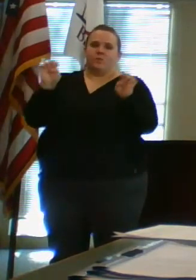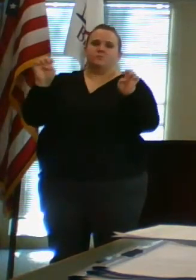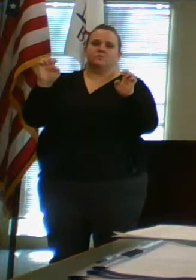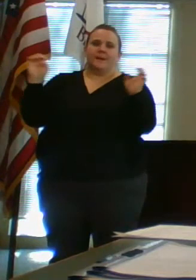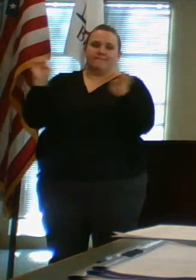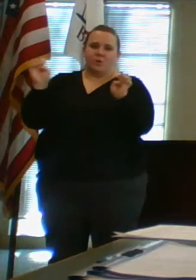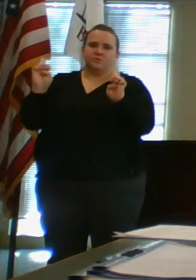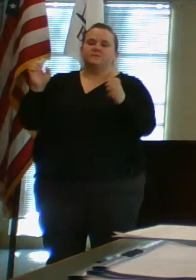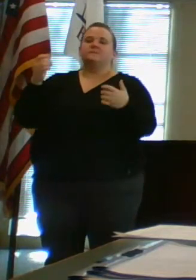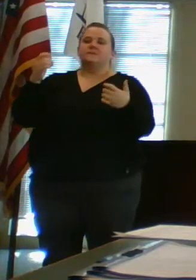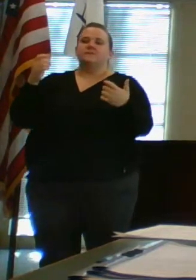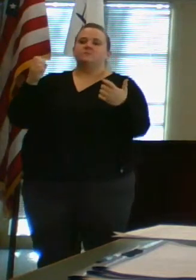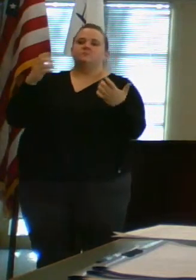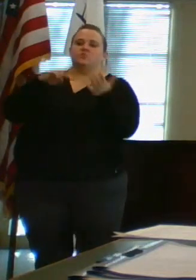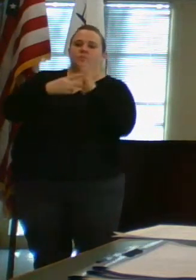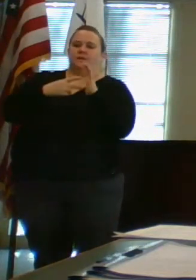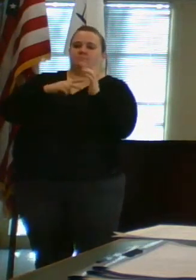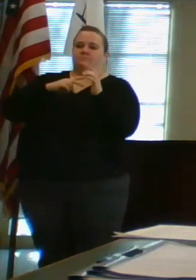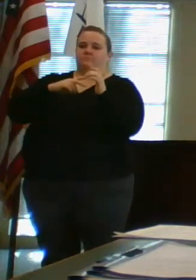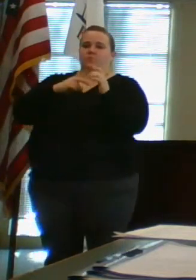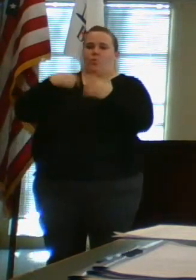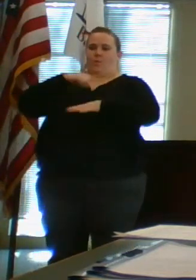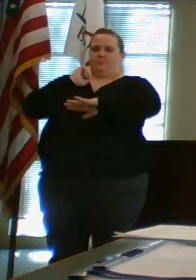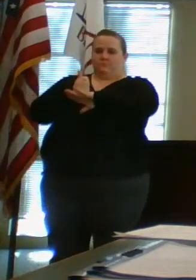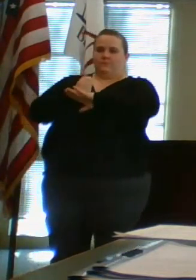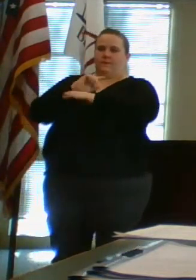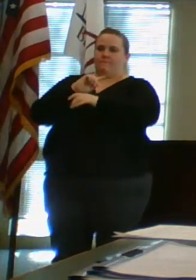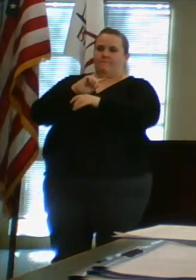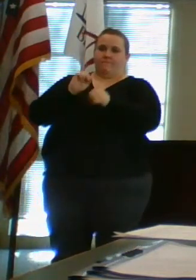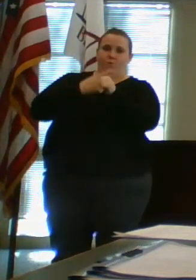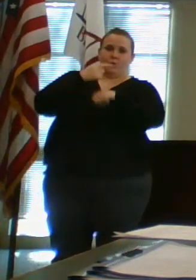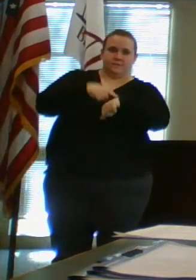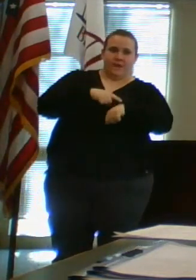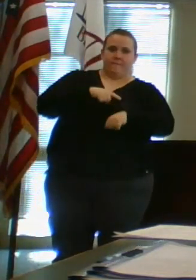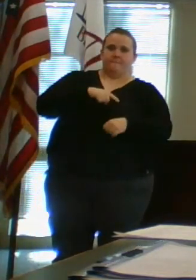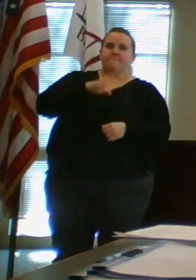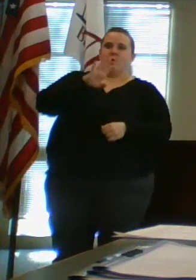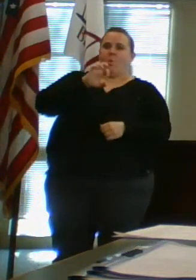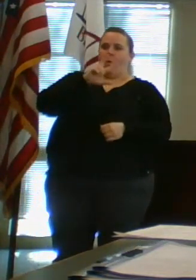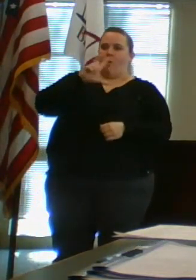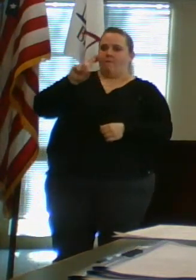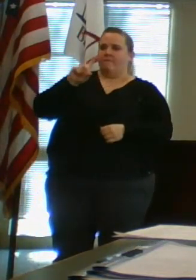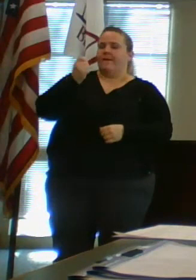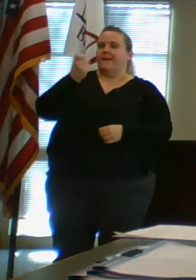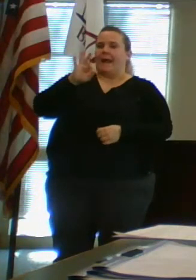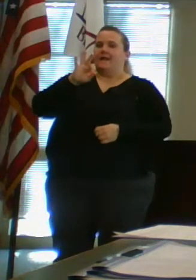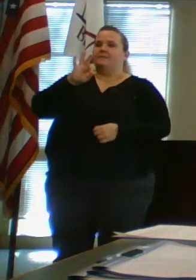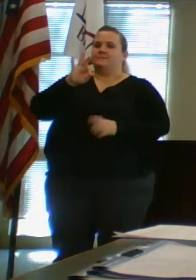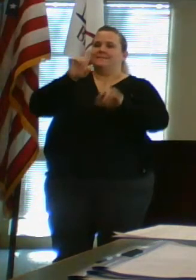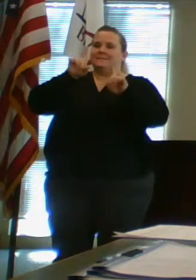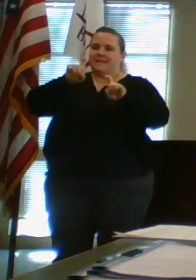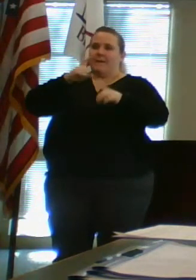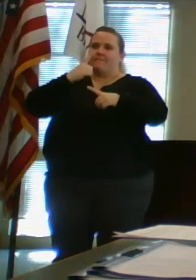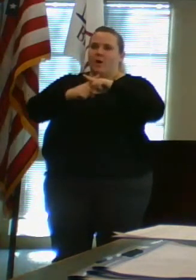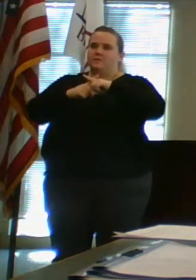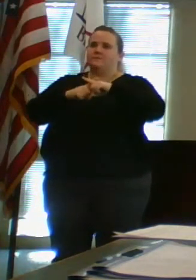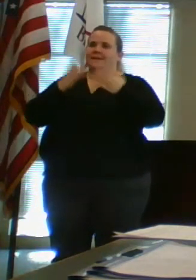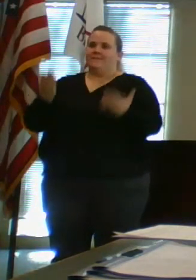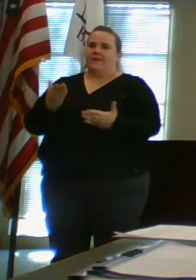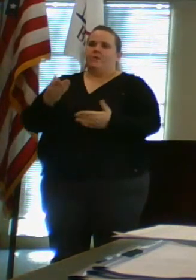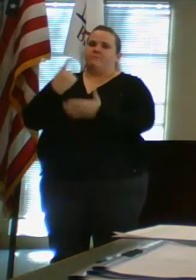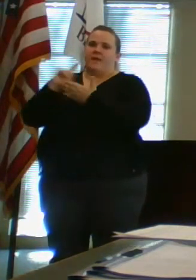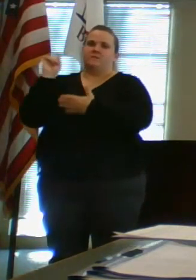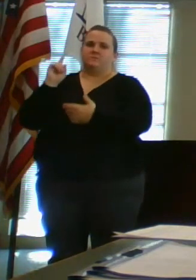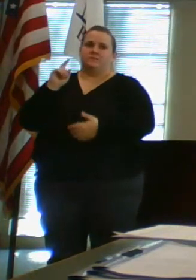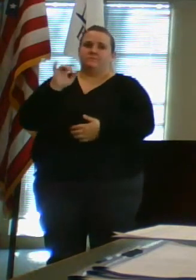the first COVID-19 case tested positive in Beaver County last week. So, with that being said, if there are any questions